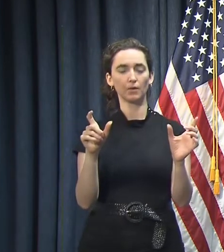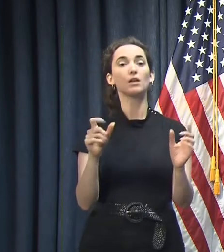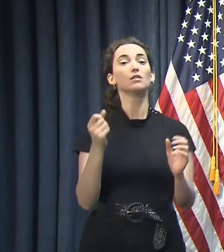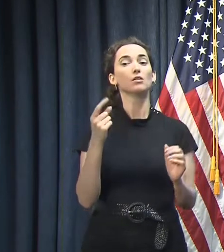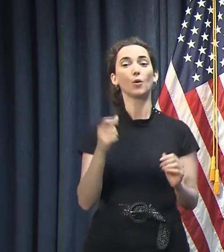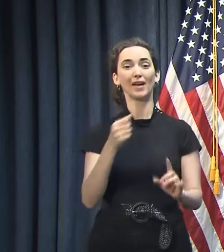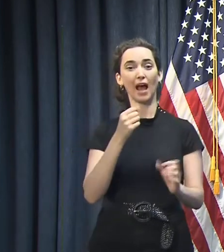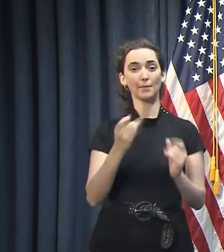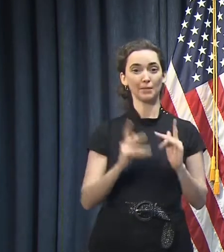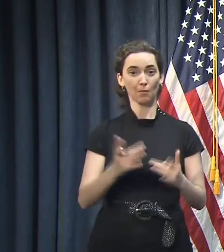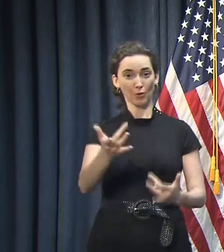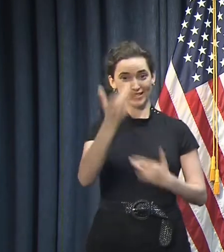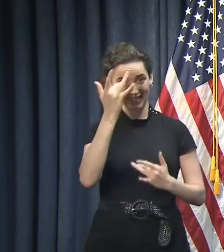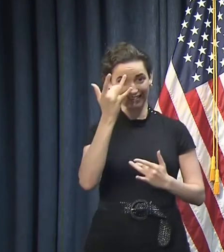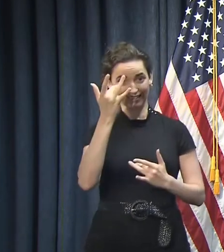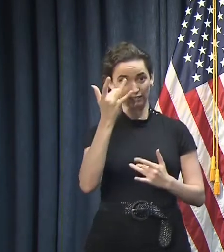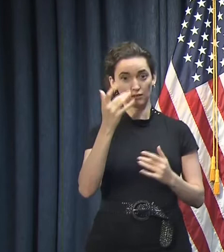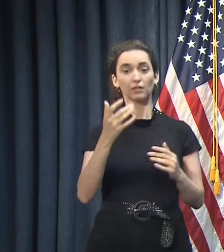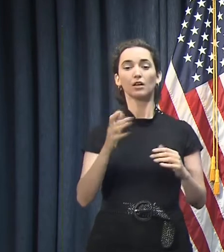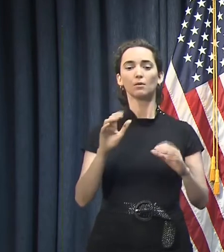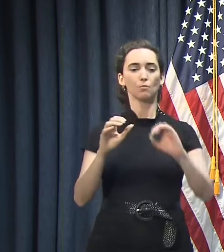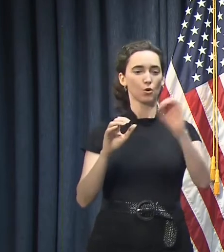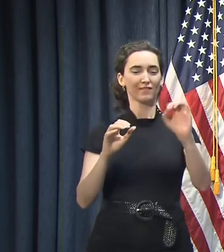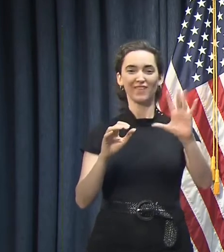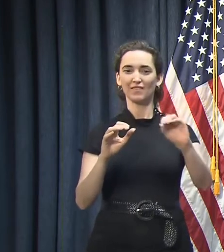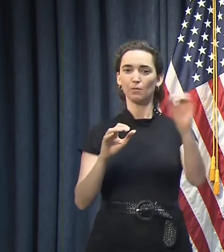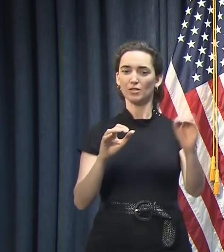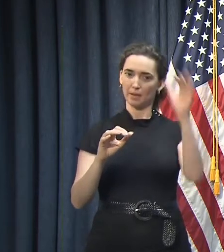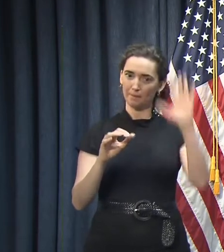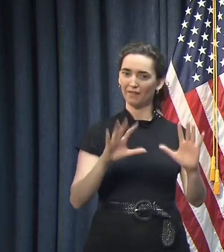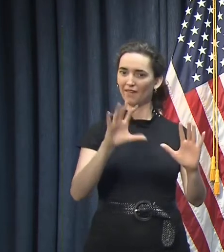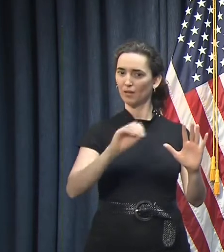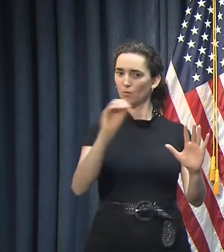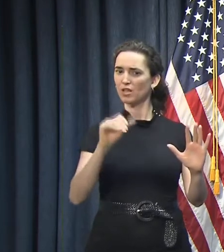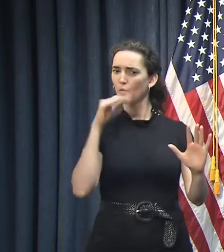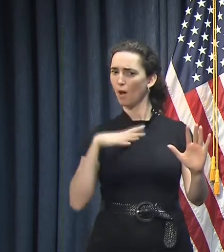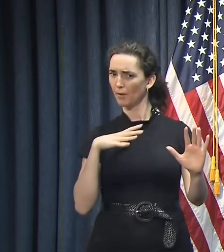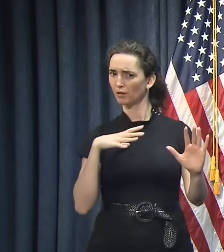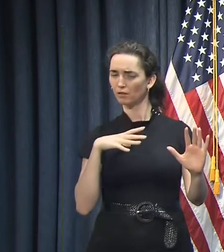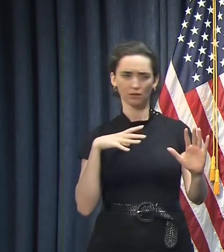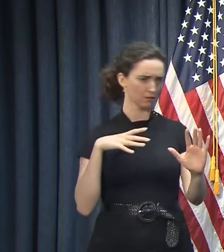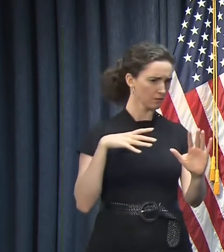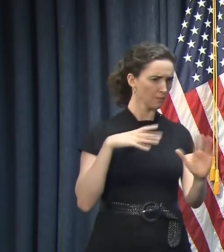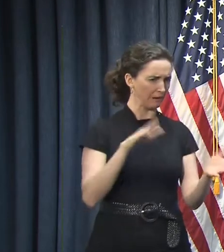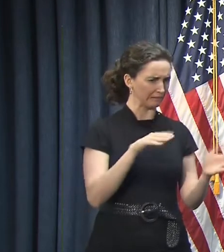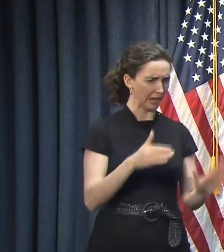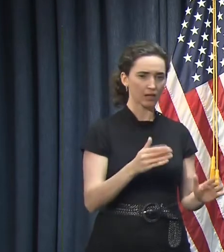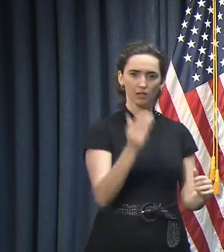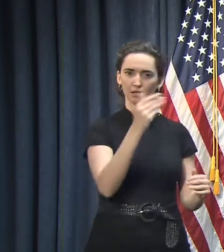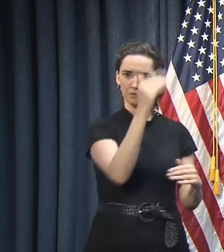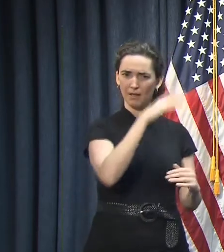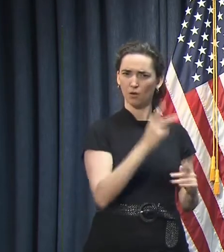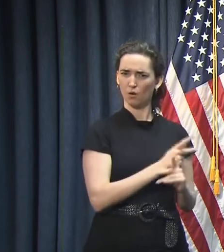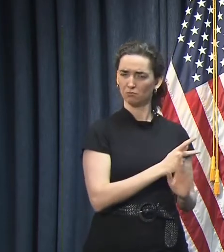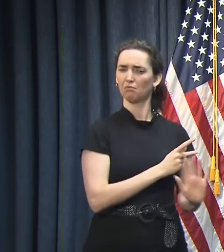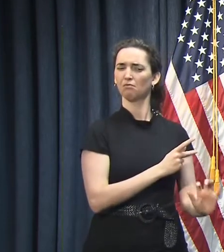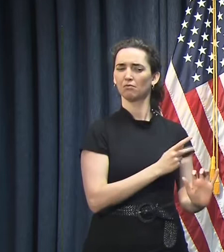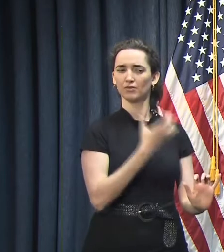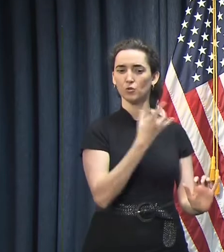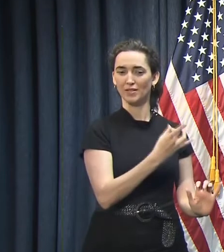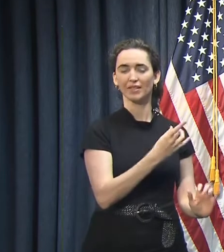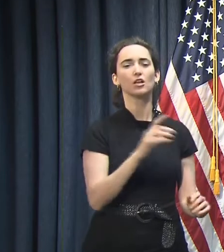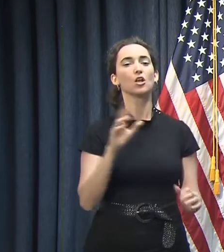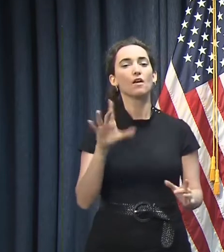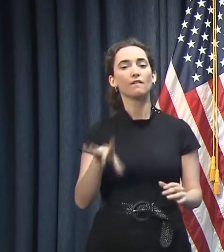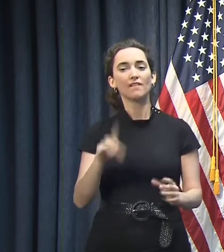cases. So you can see this and other important information by visiting ldh.la